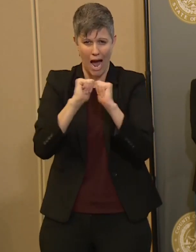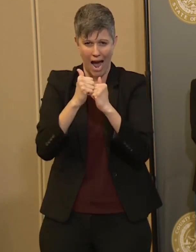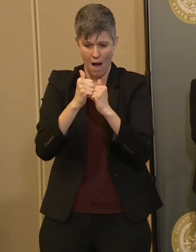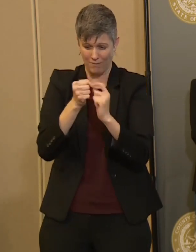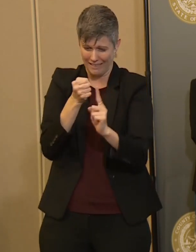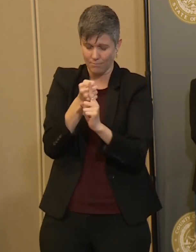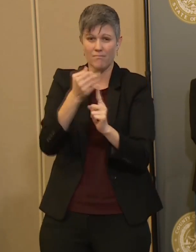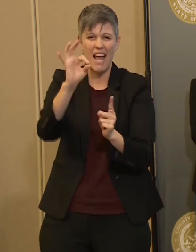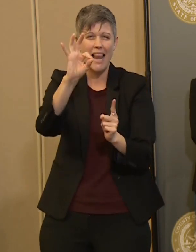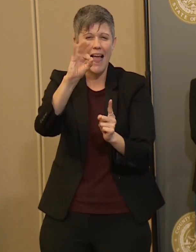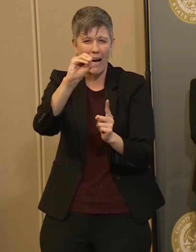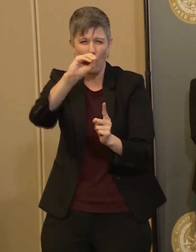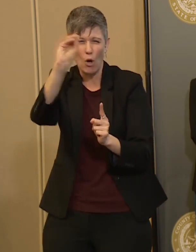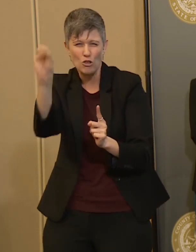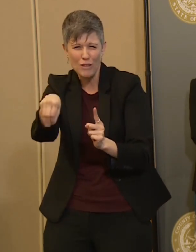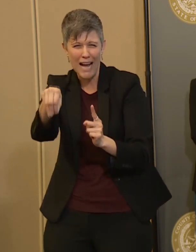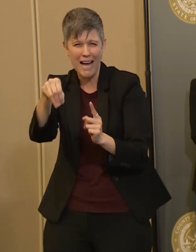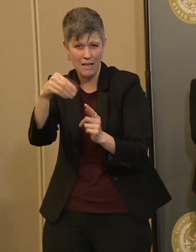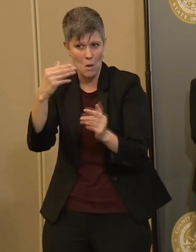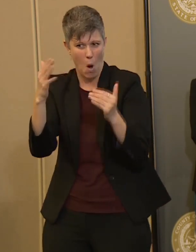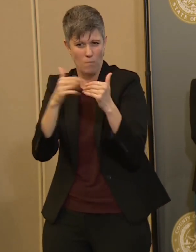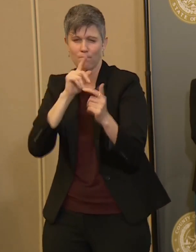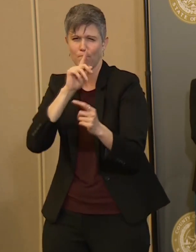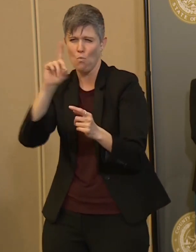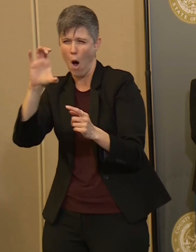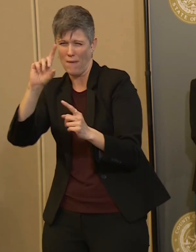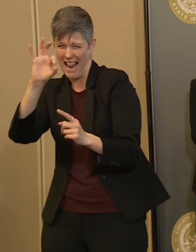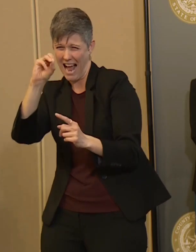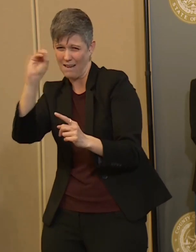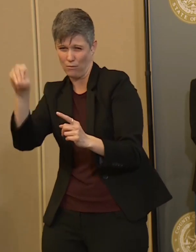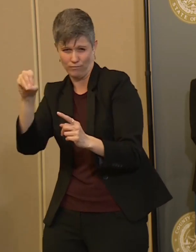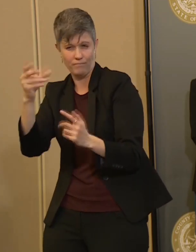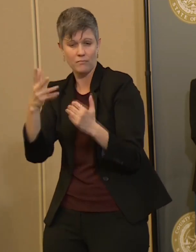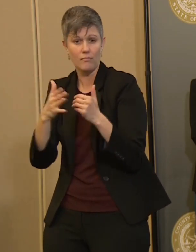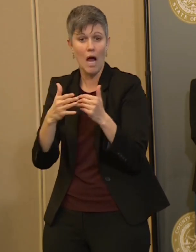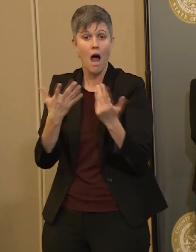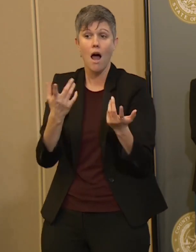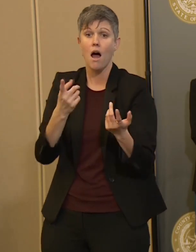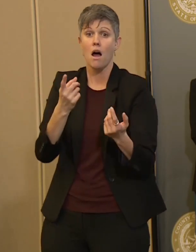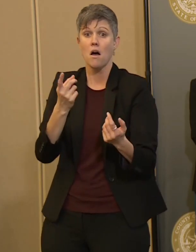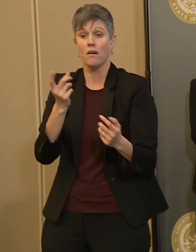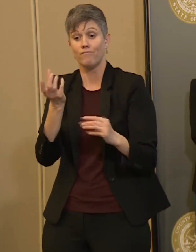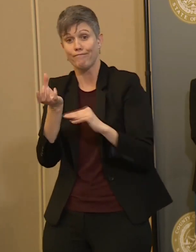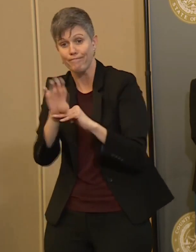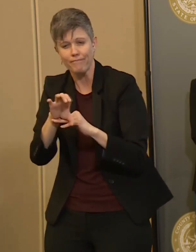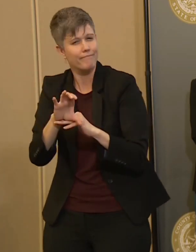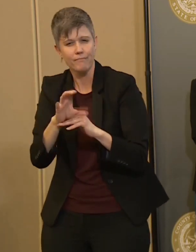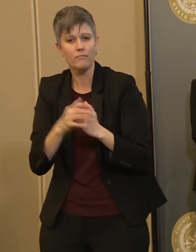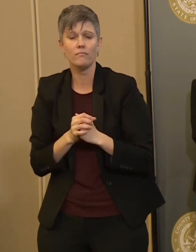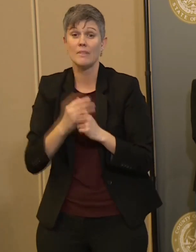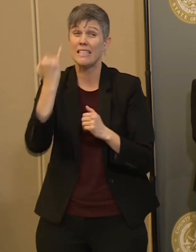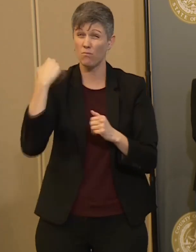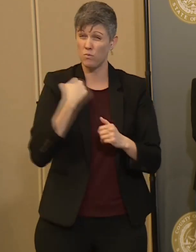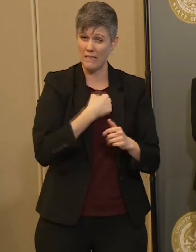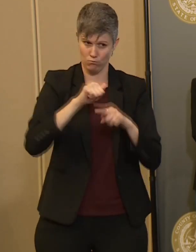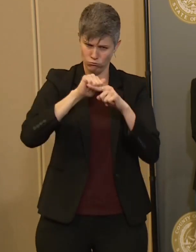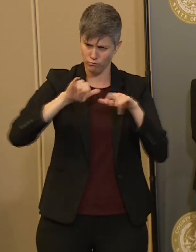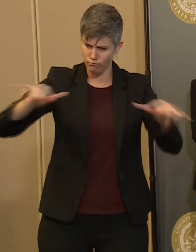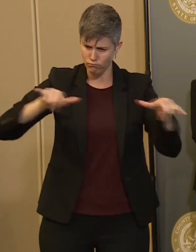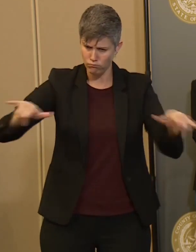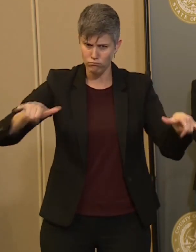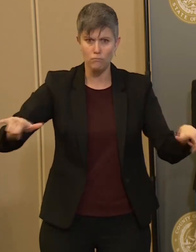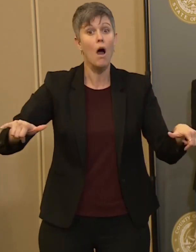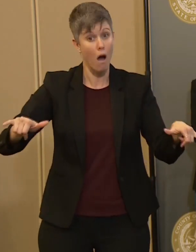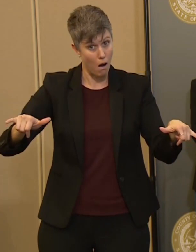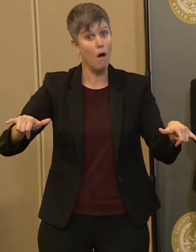we won't have to order anything further. And we are looking at ways to actually calculate how